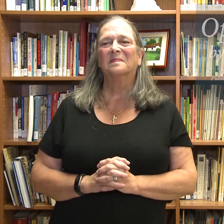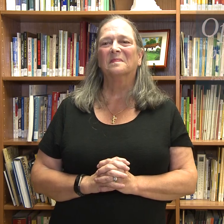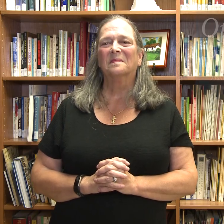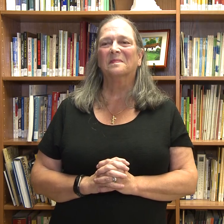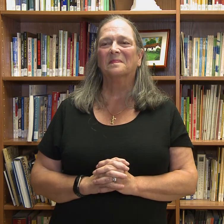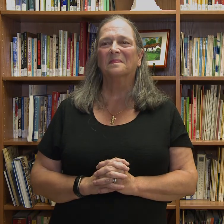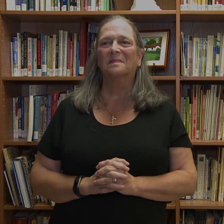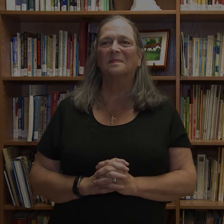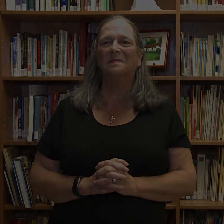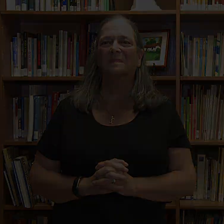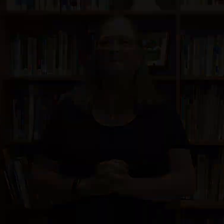There